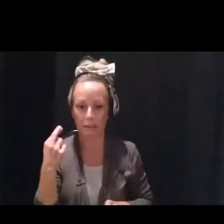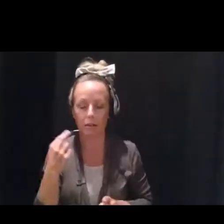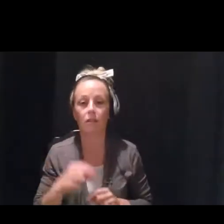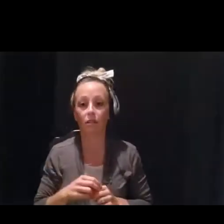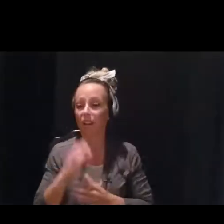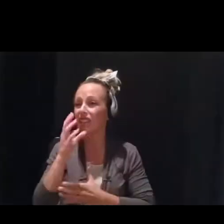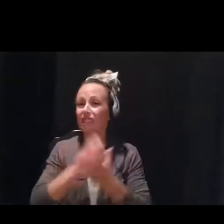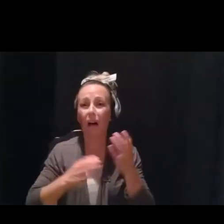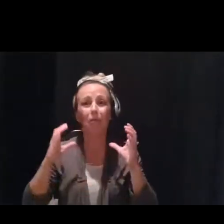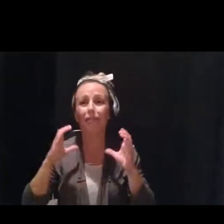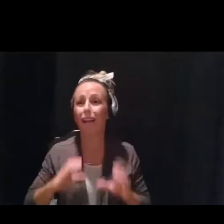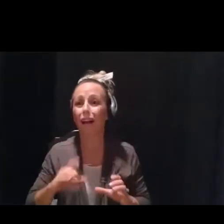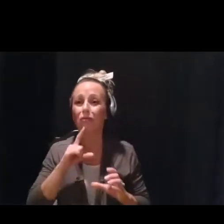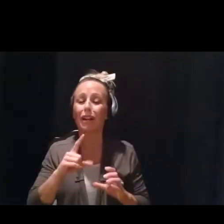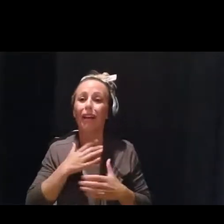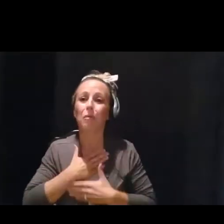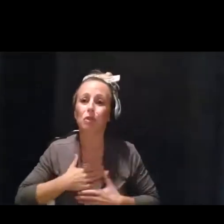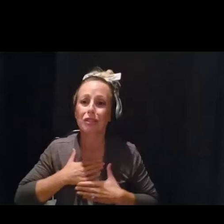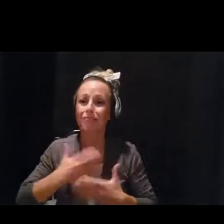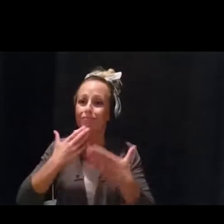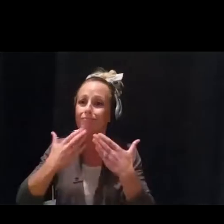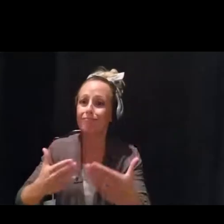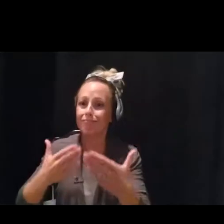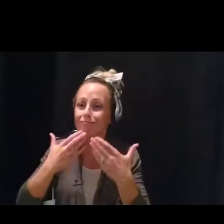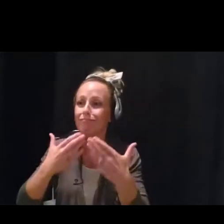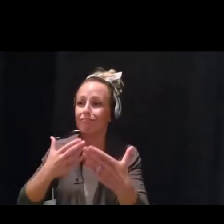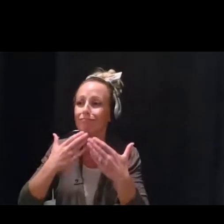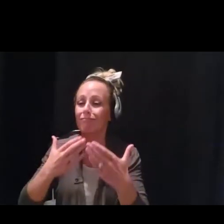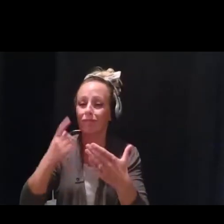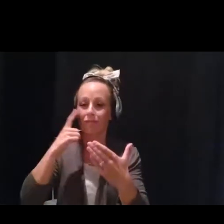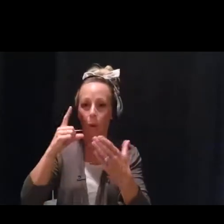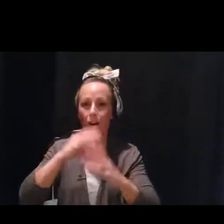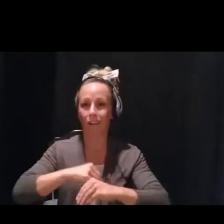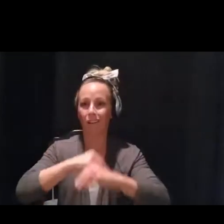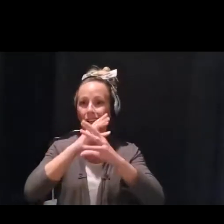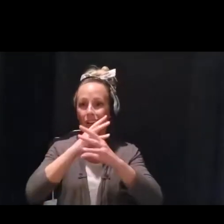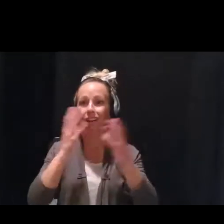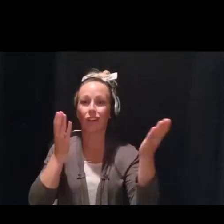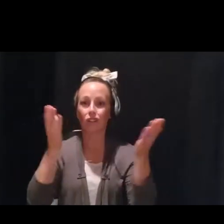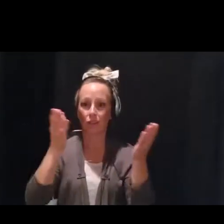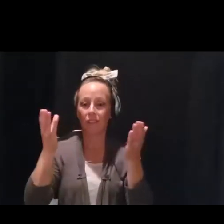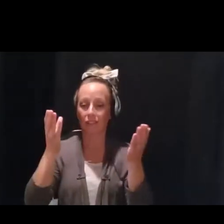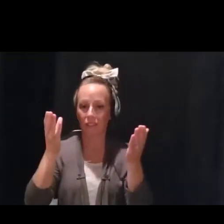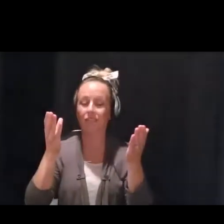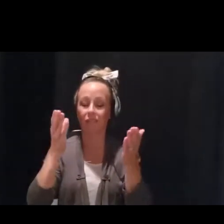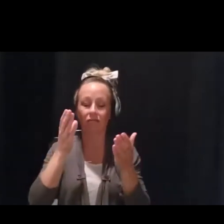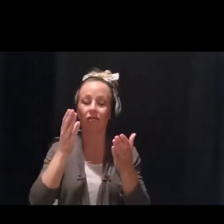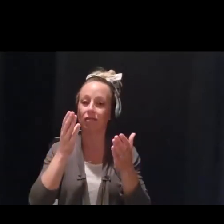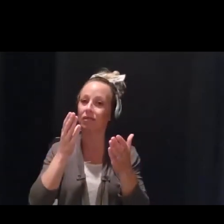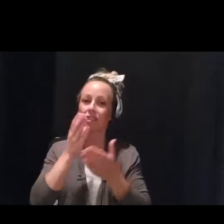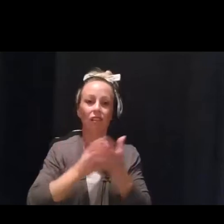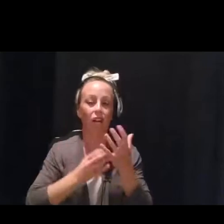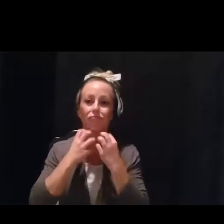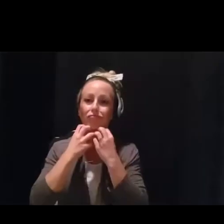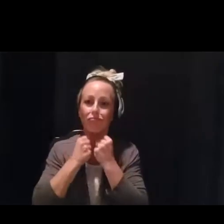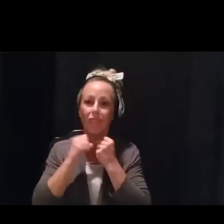appreciated the telehealth delivery of services and have expressed a desire to continue that telehealth method post-COVID